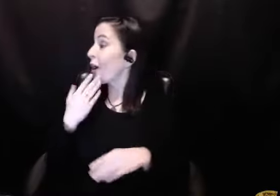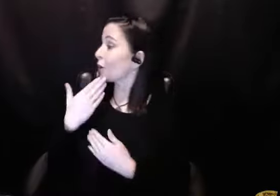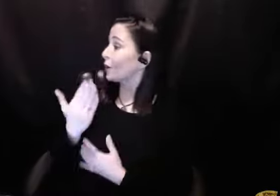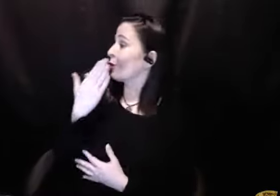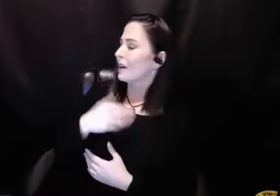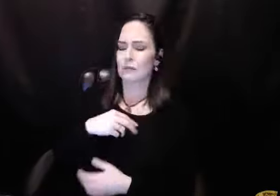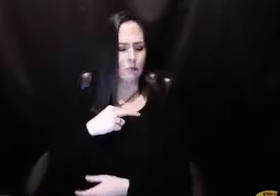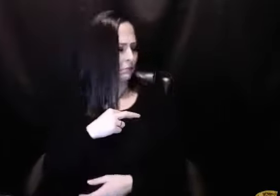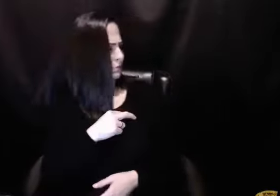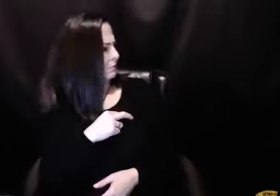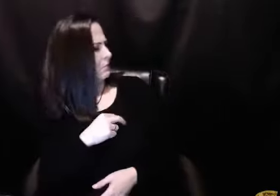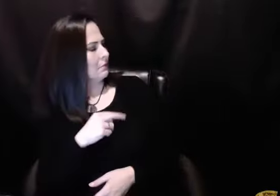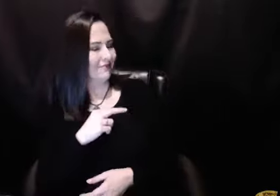morning, God. And she rolled over and said, good morning.